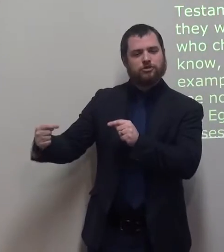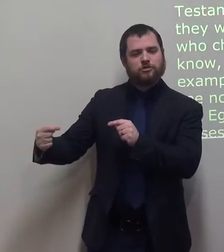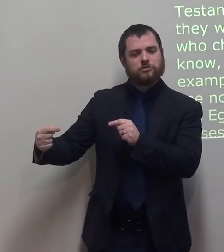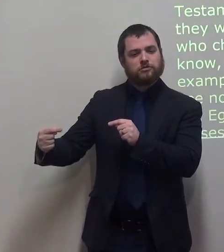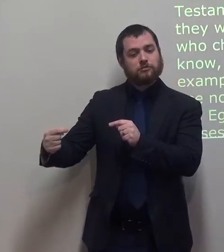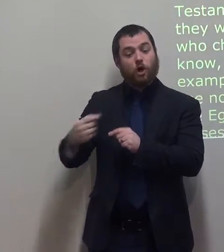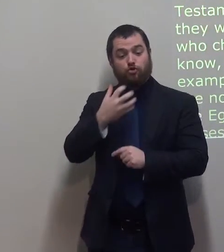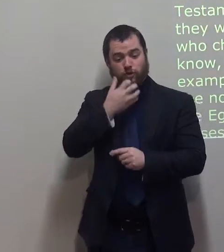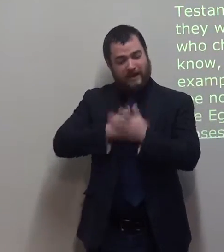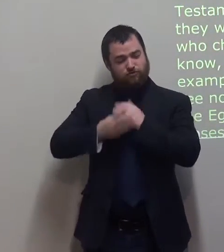and